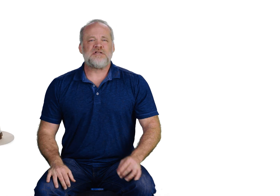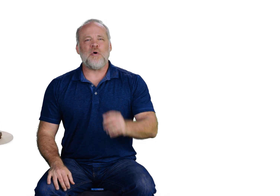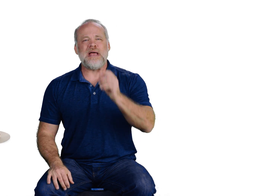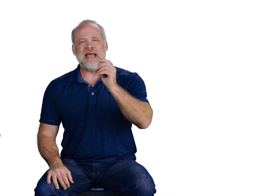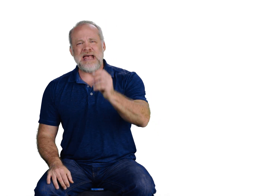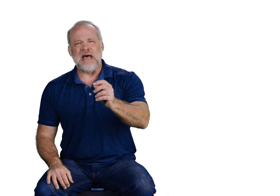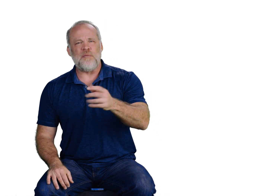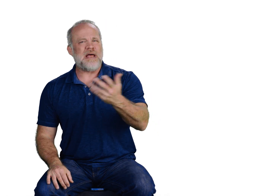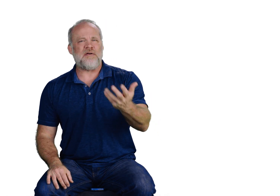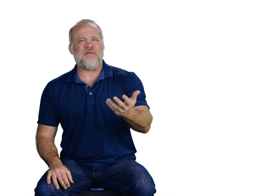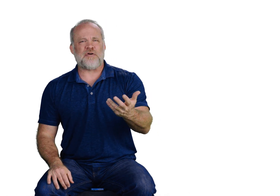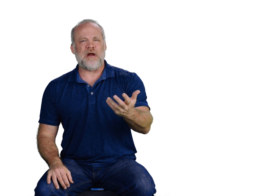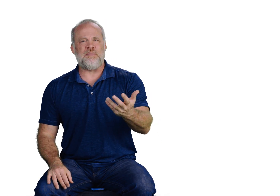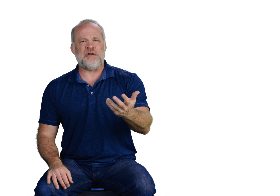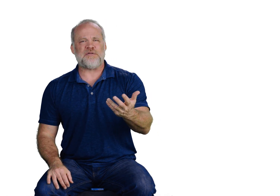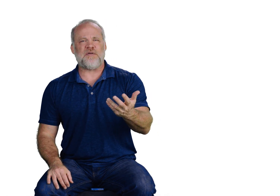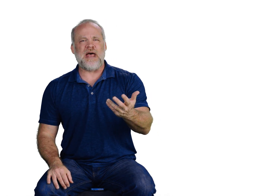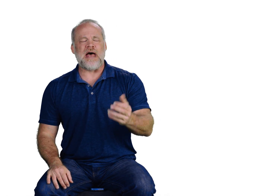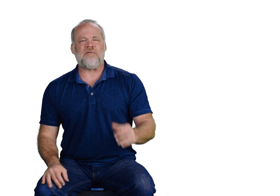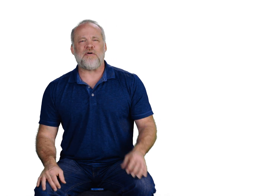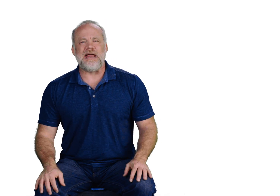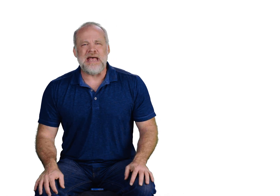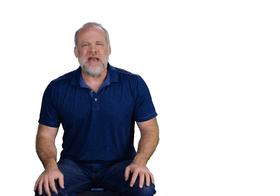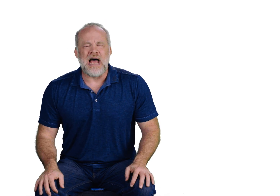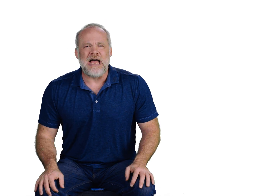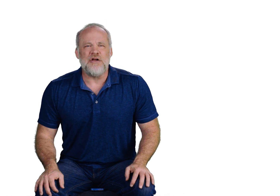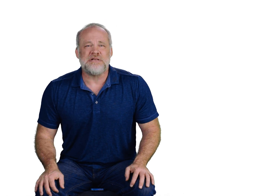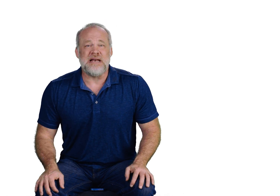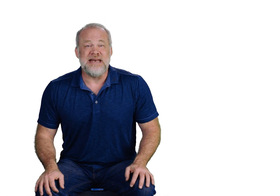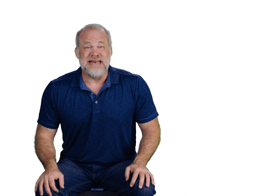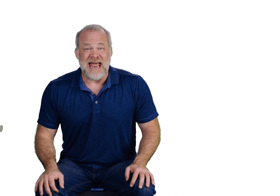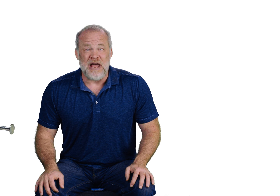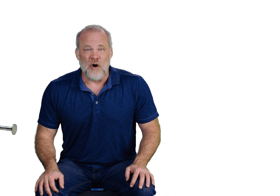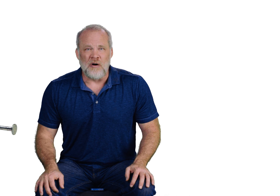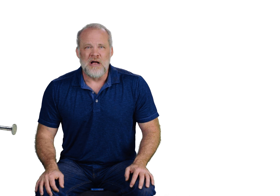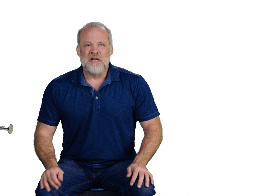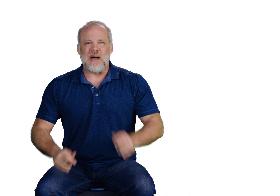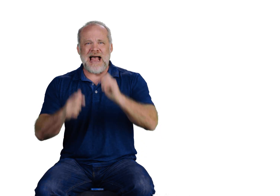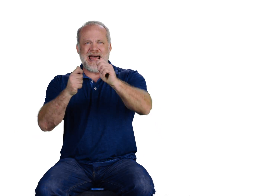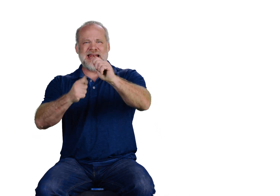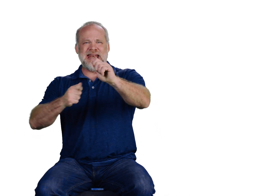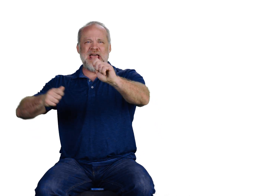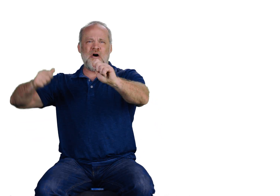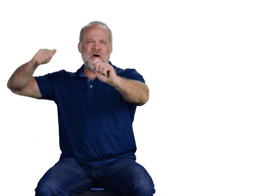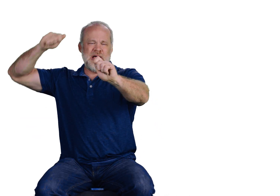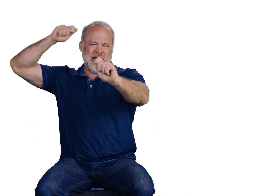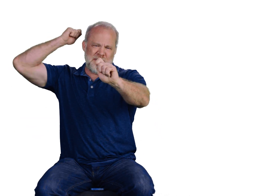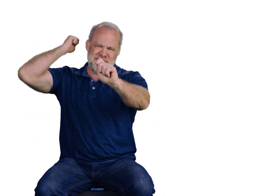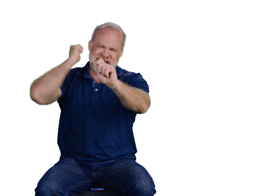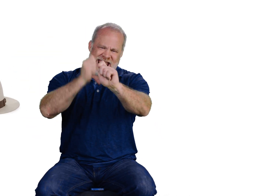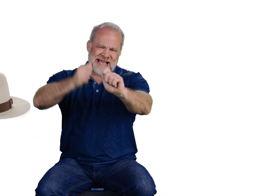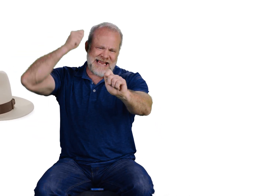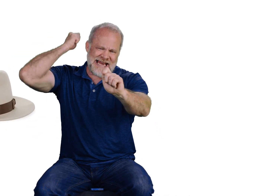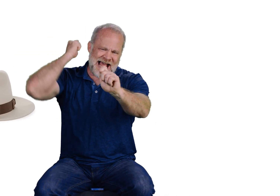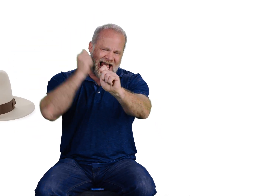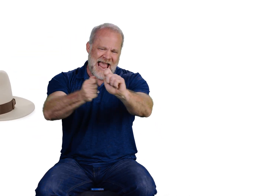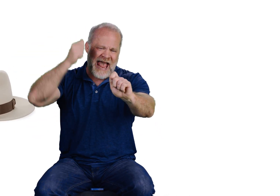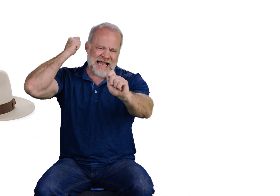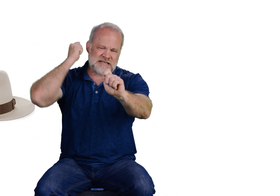So, N, we have to create a picture for that. For N, I use a nail. So, I got a nail and I'm nailing a hat.